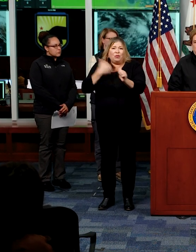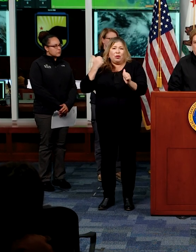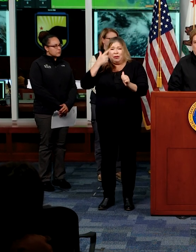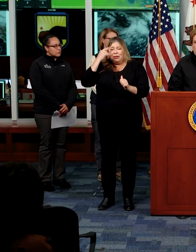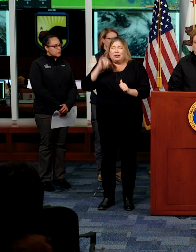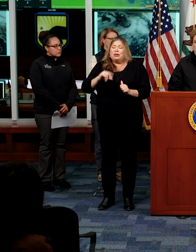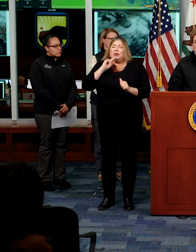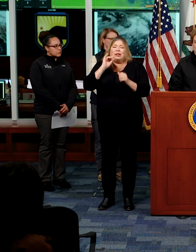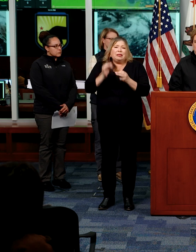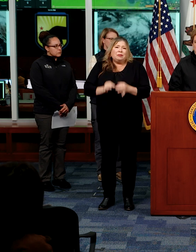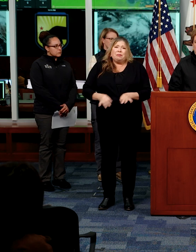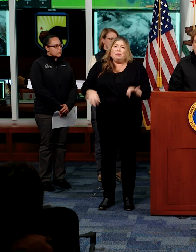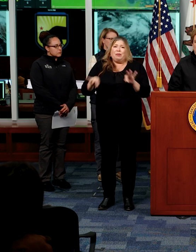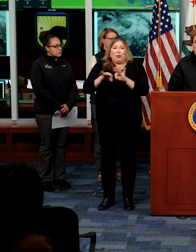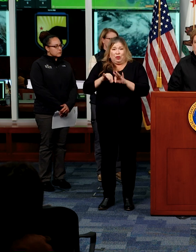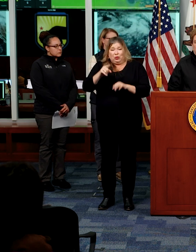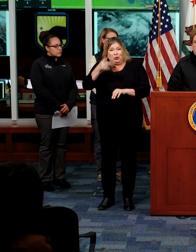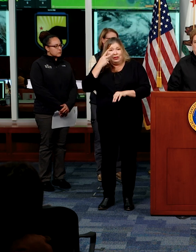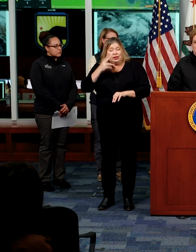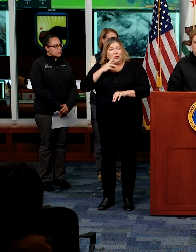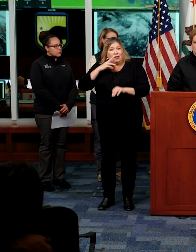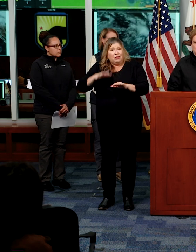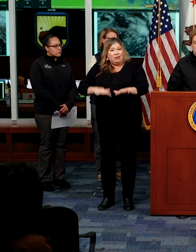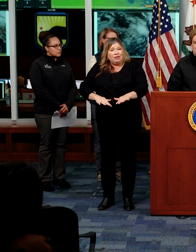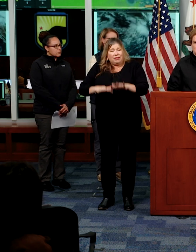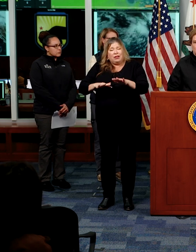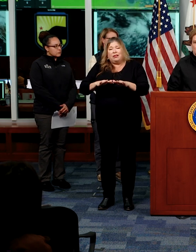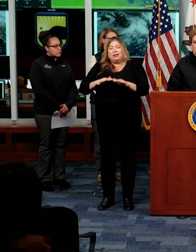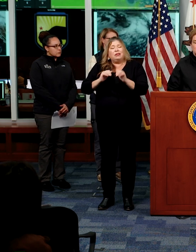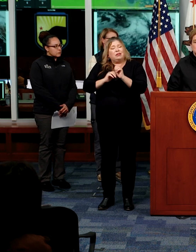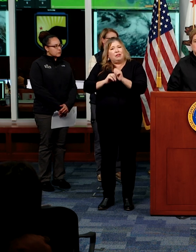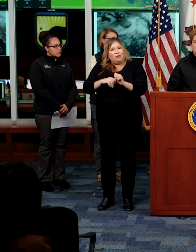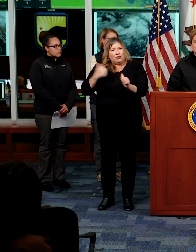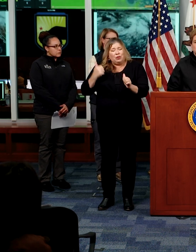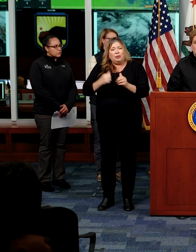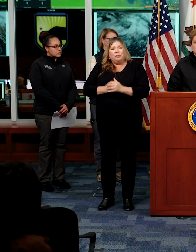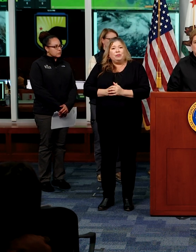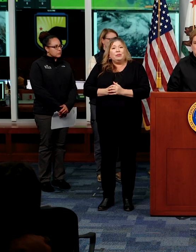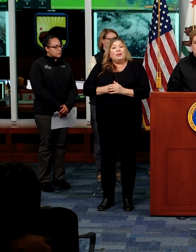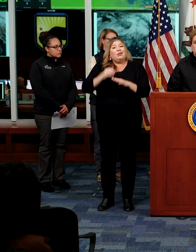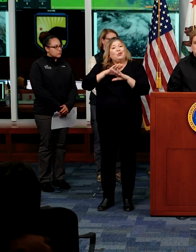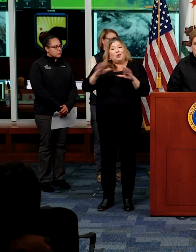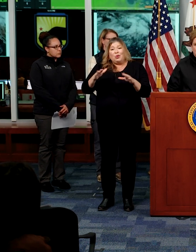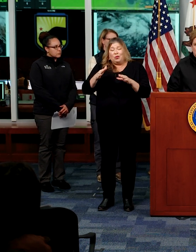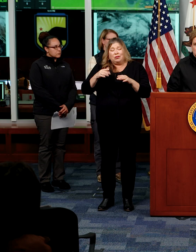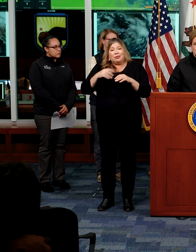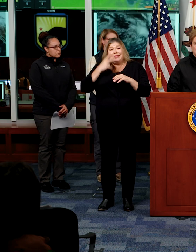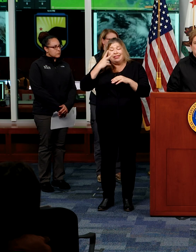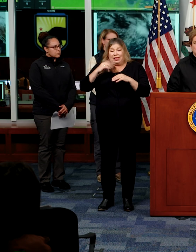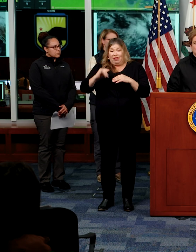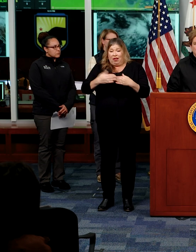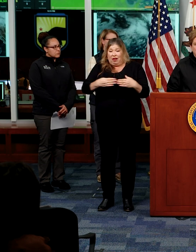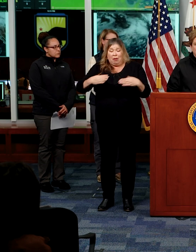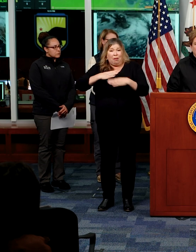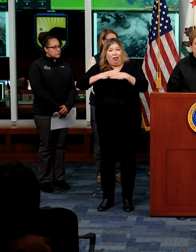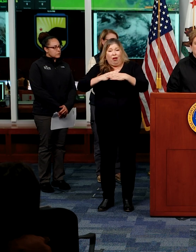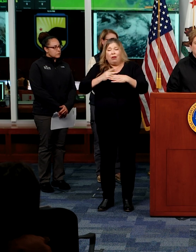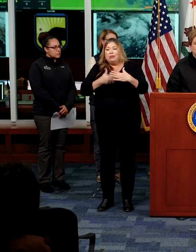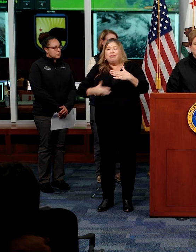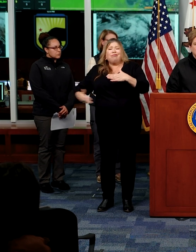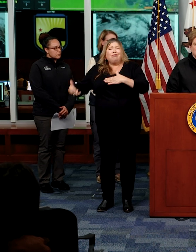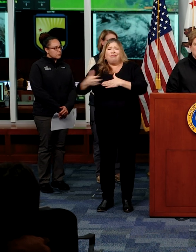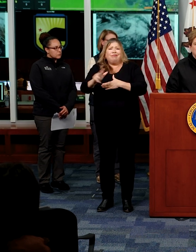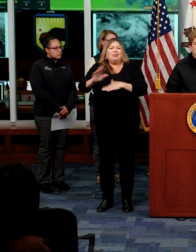imperative that you stay away from standing water. Don't drive around the barriers. It's critical.